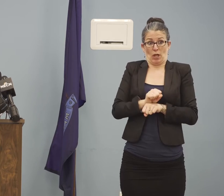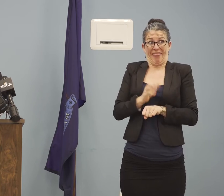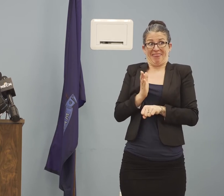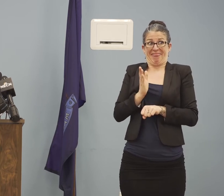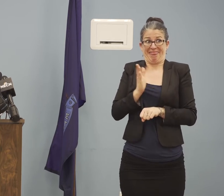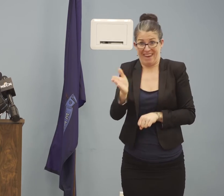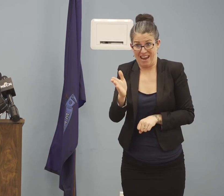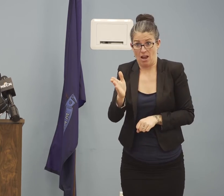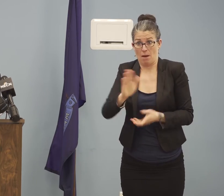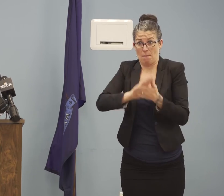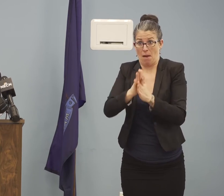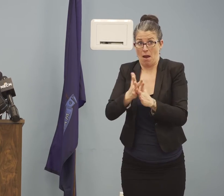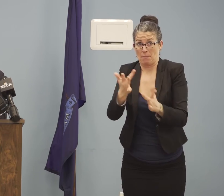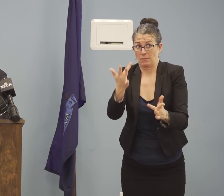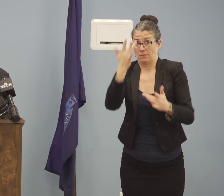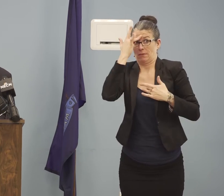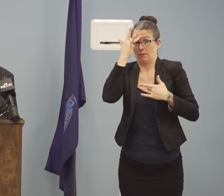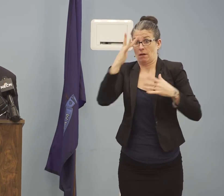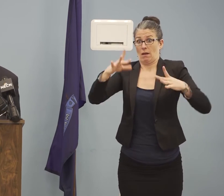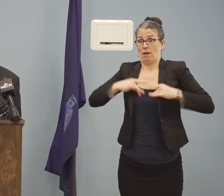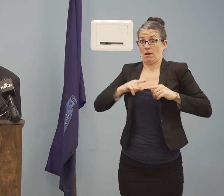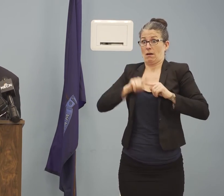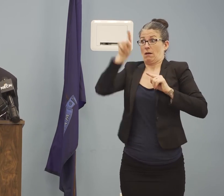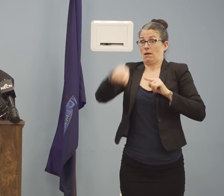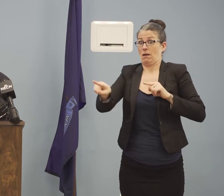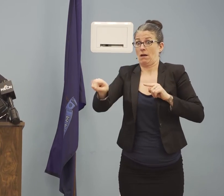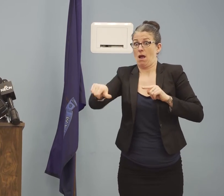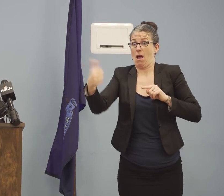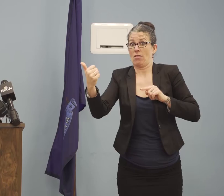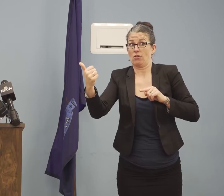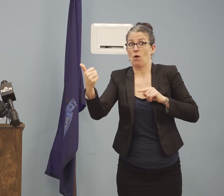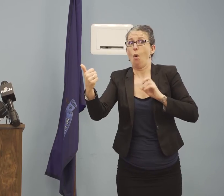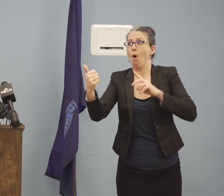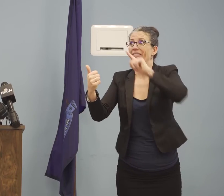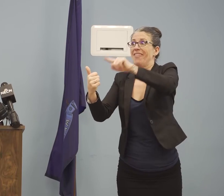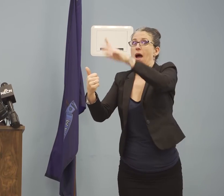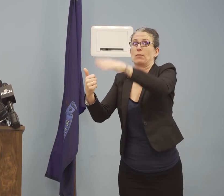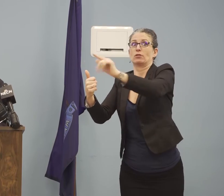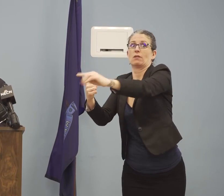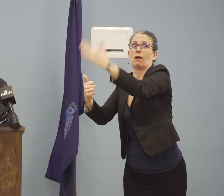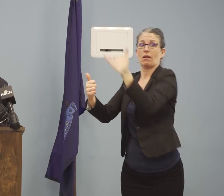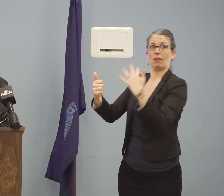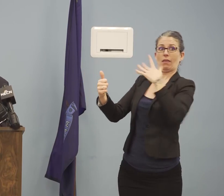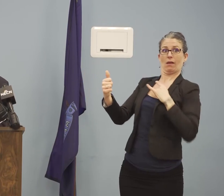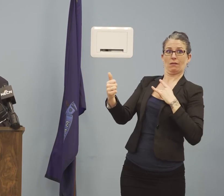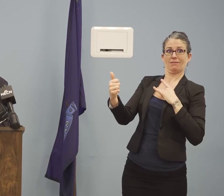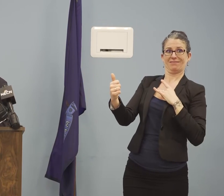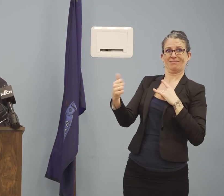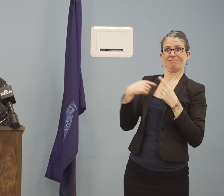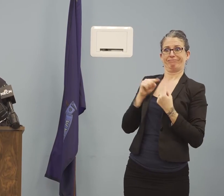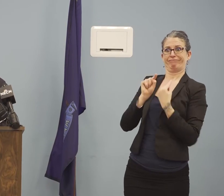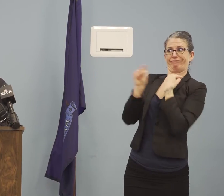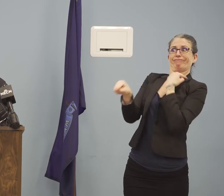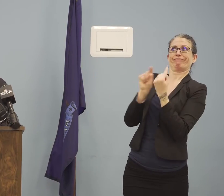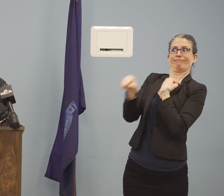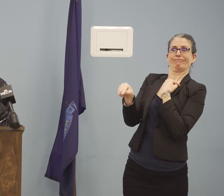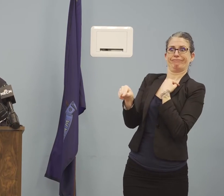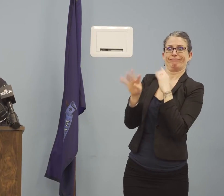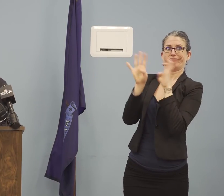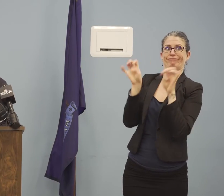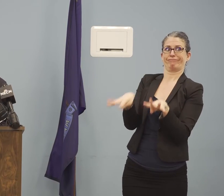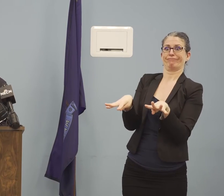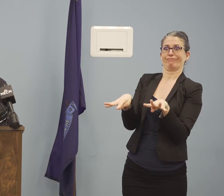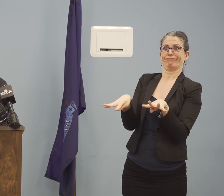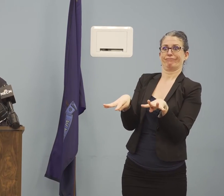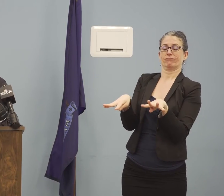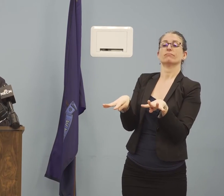concern is different, is that we also want to ensure that those who work in publics facing businesses, even if they may not become